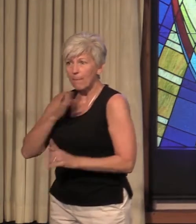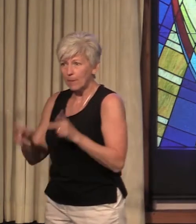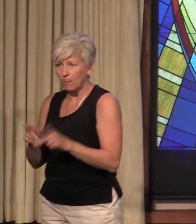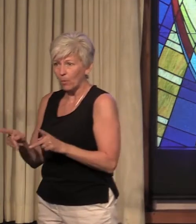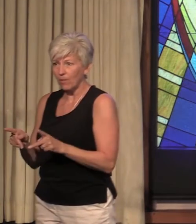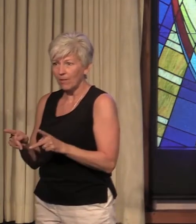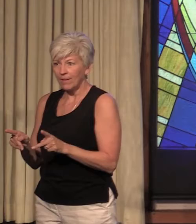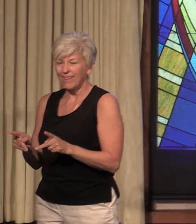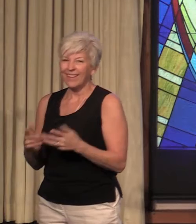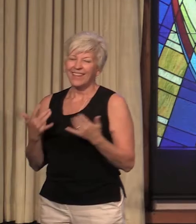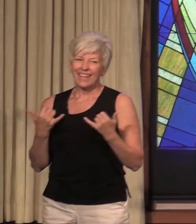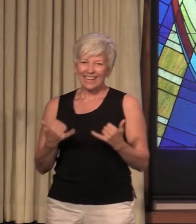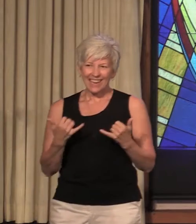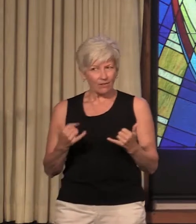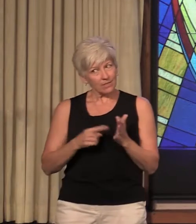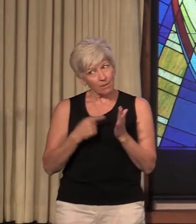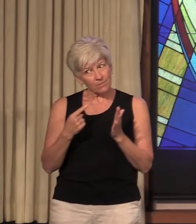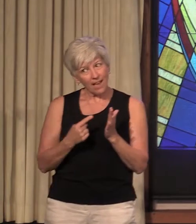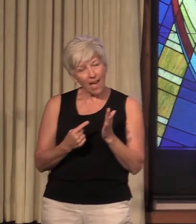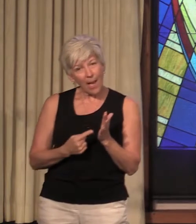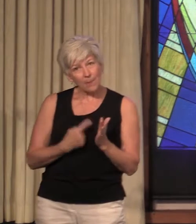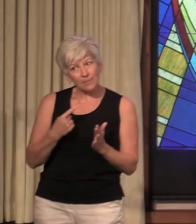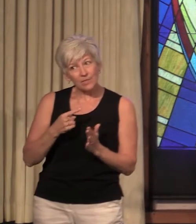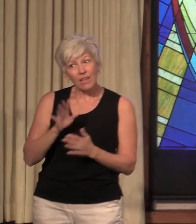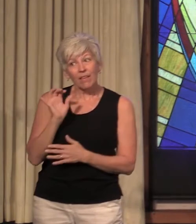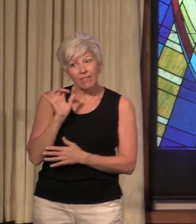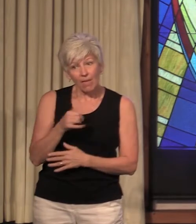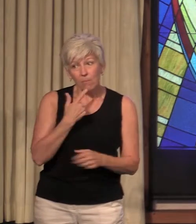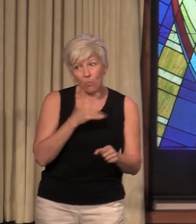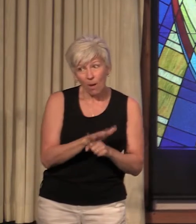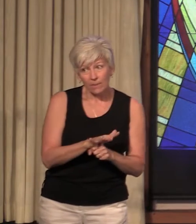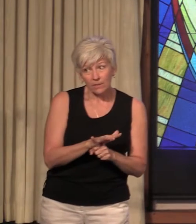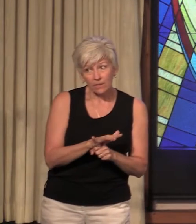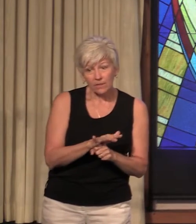Now, sometimes that promise was an unconditional promise.